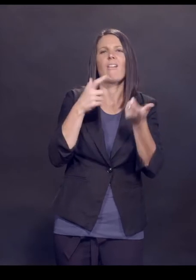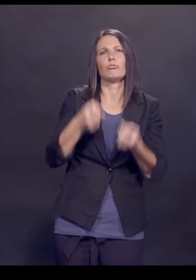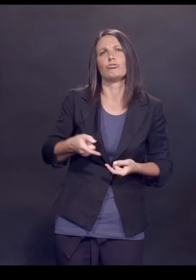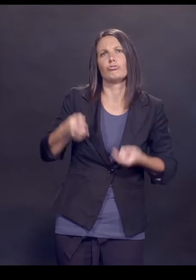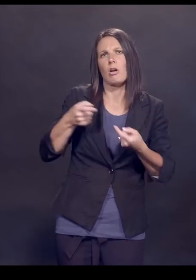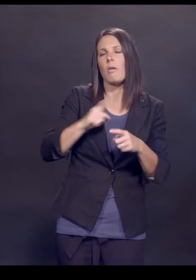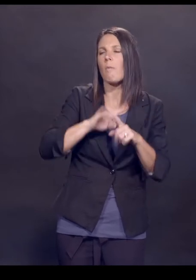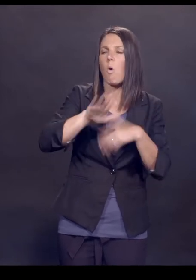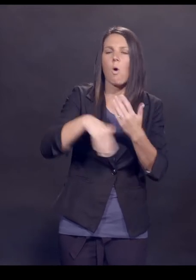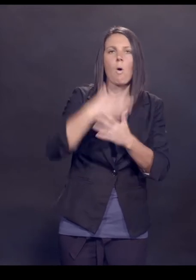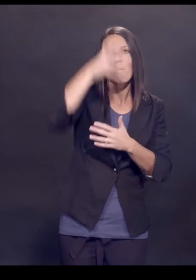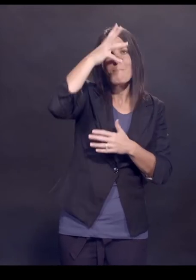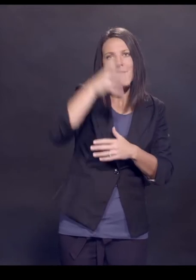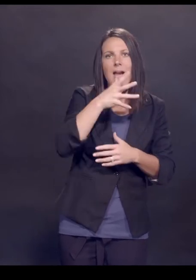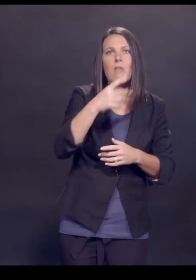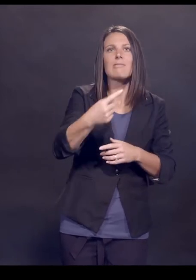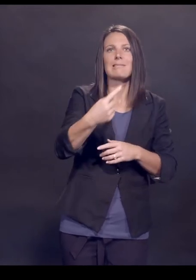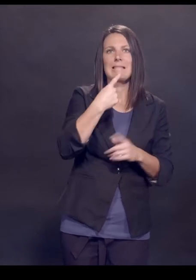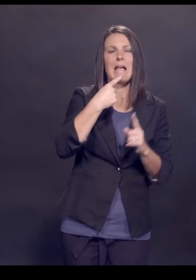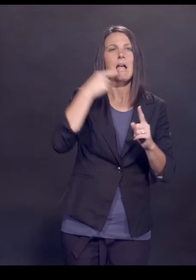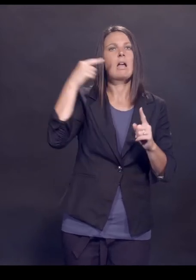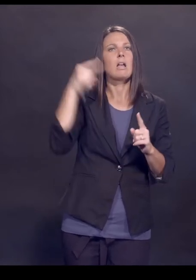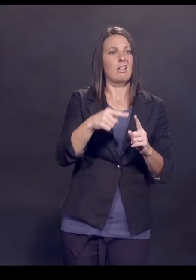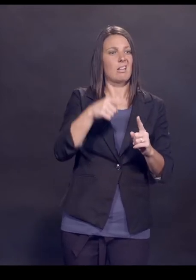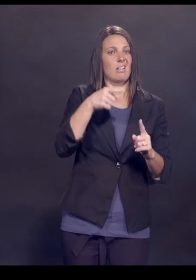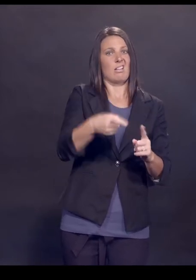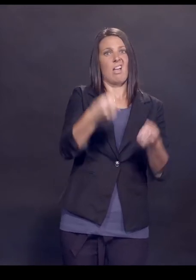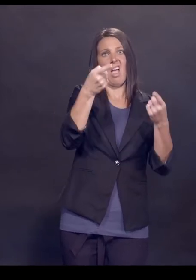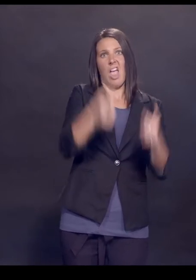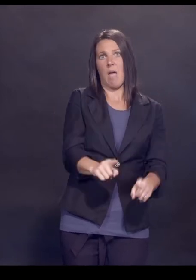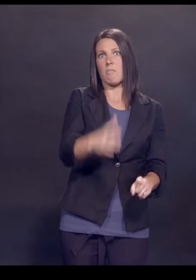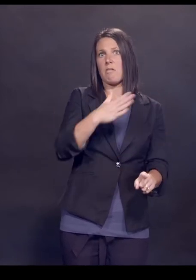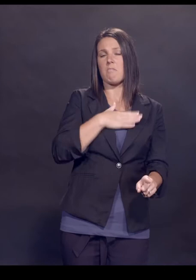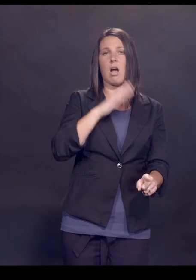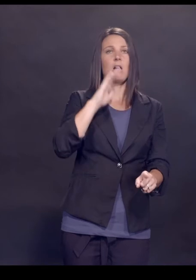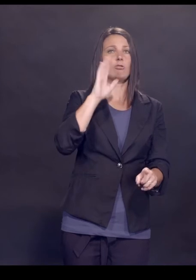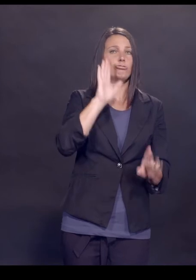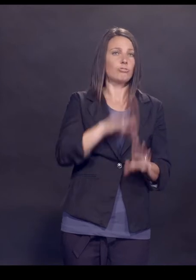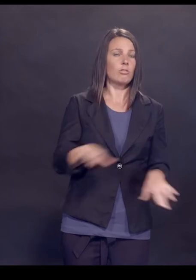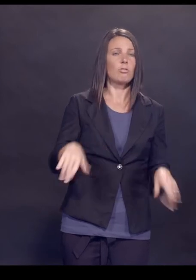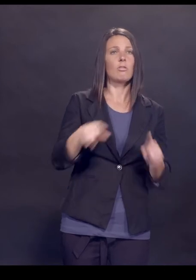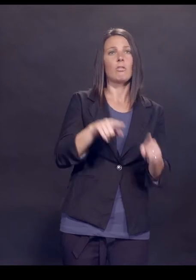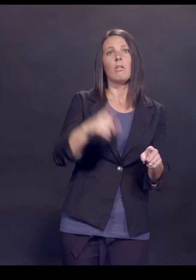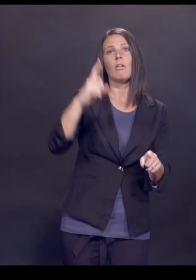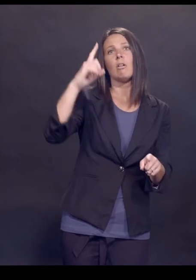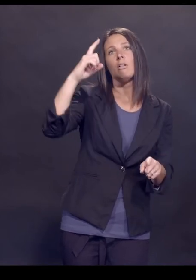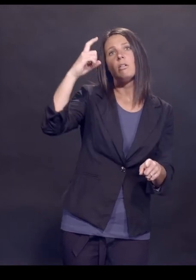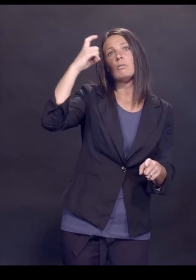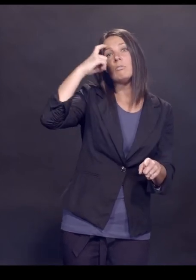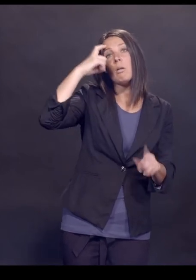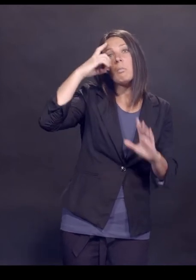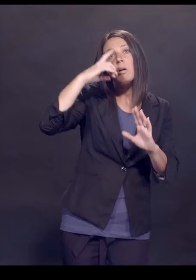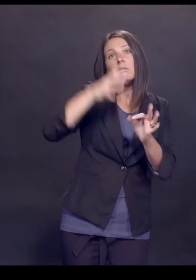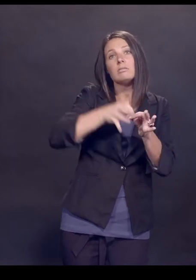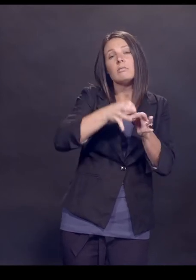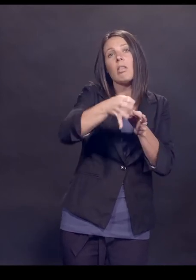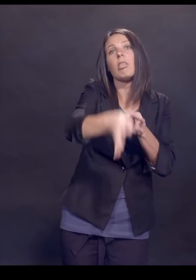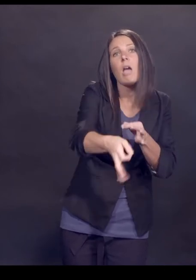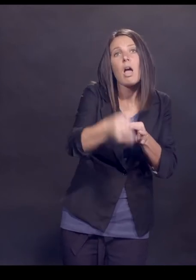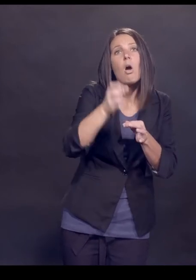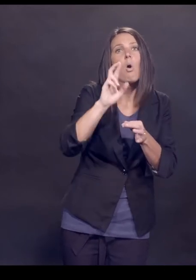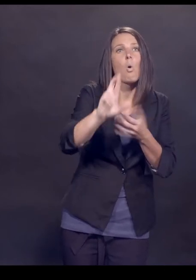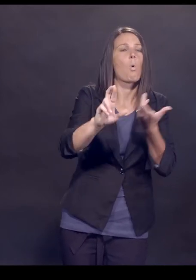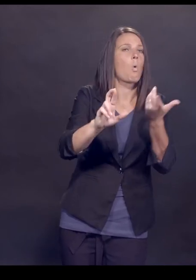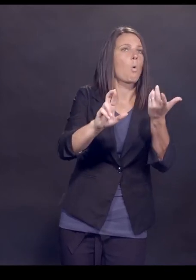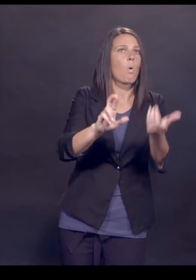told the same story. This, this thing that's happened to my child, whether it's a seizure disorder or developmental delay, was all, all caused by the